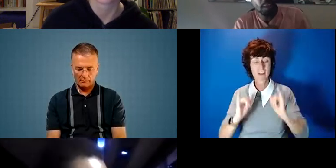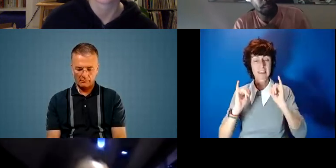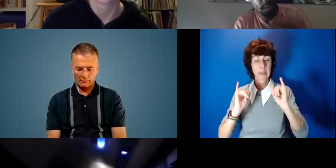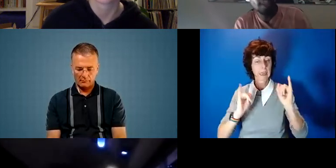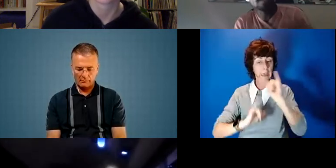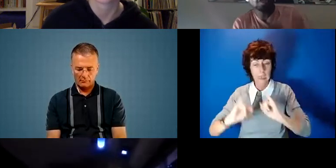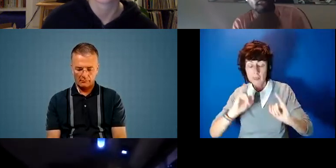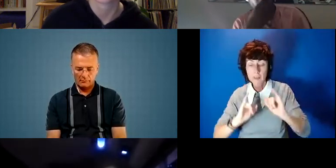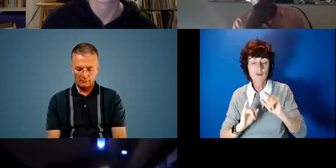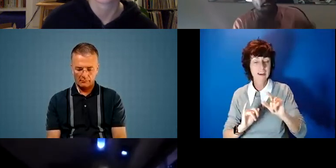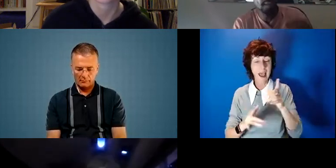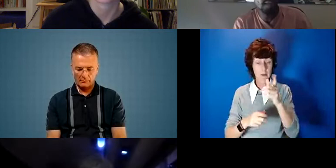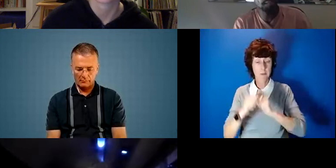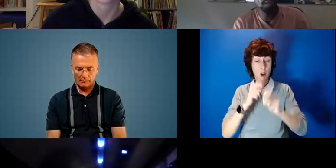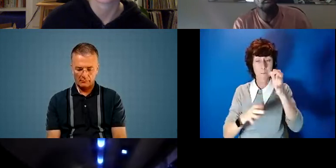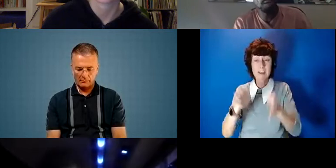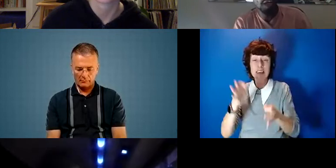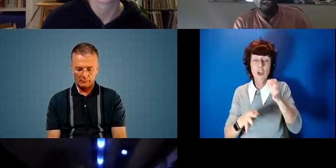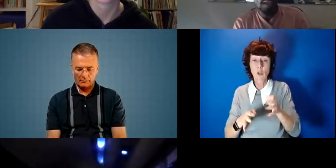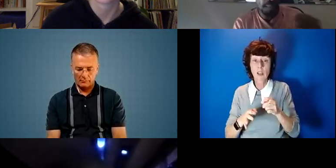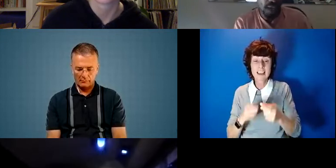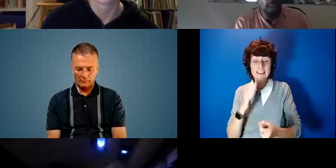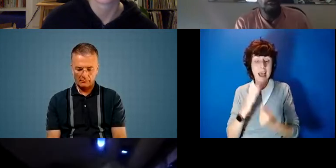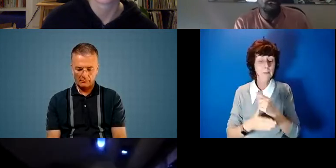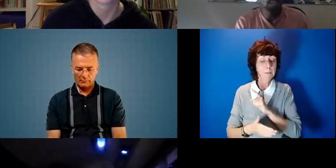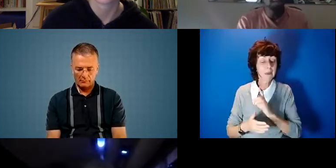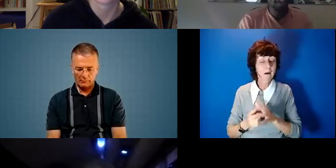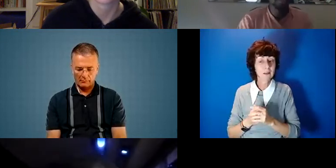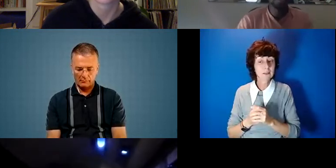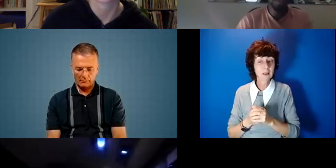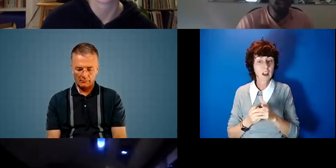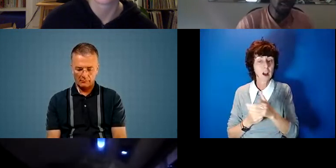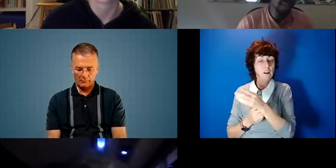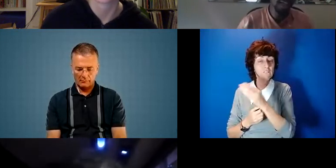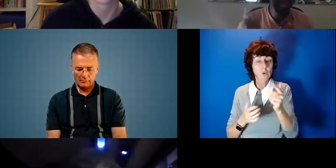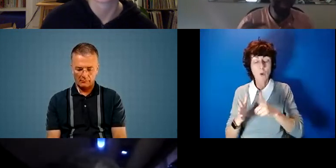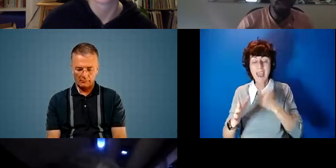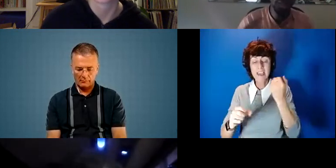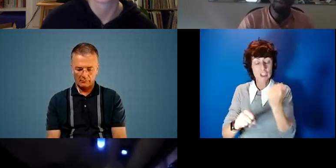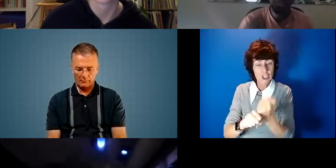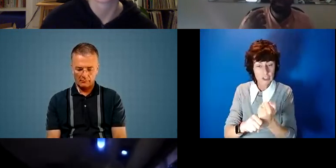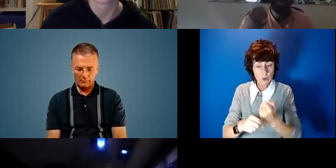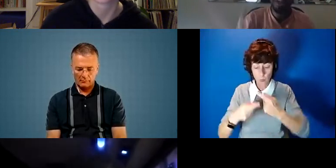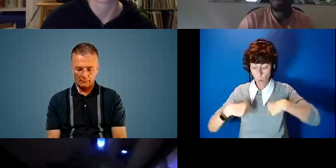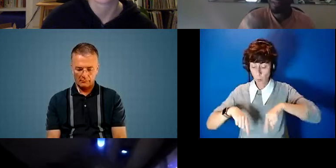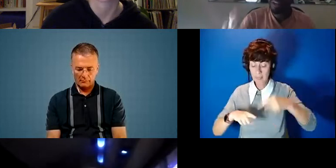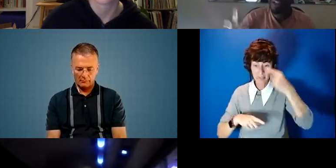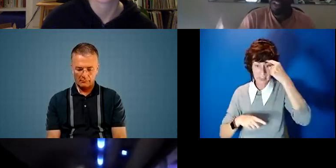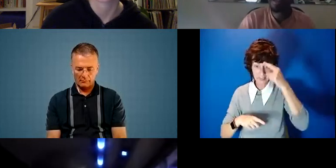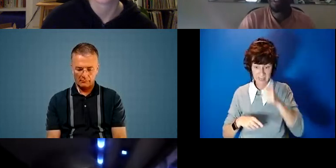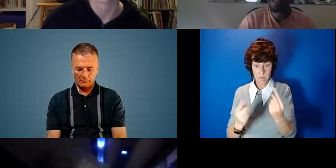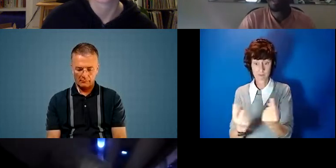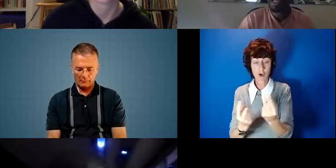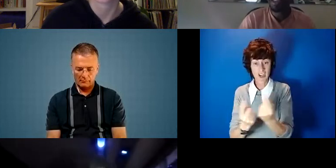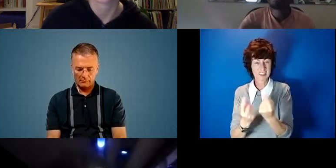politicization, I think, that happens here, because somehow there are a number of agents that rethink how these are these products, how these